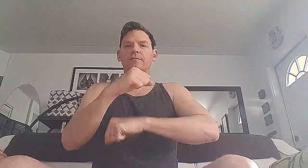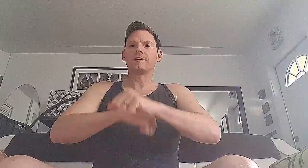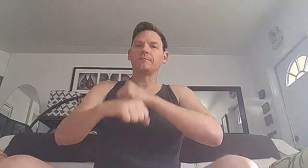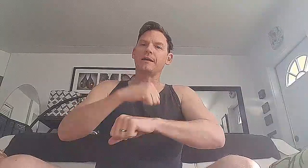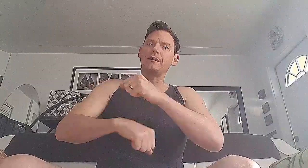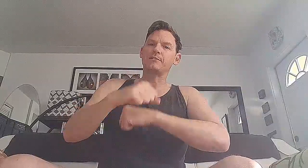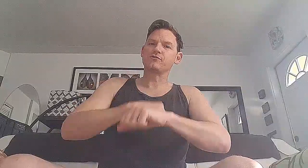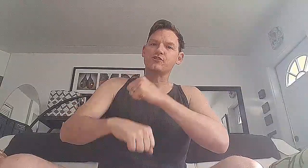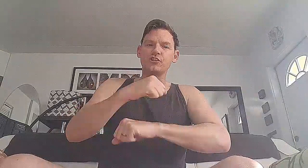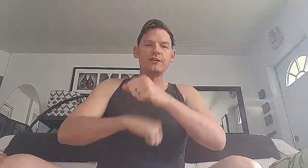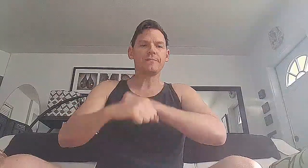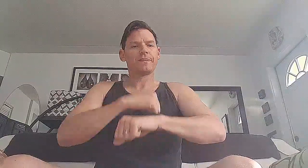Again, my name is G.